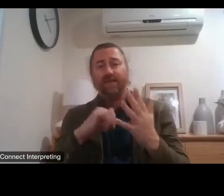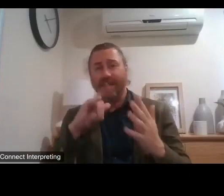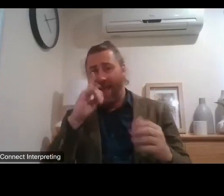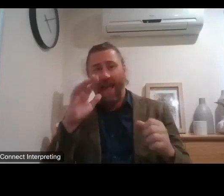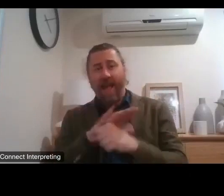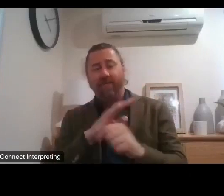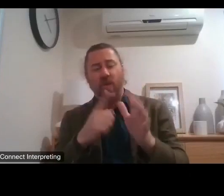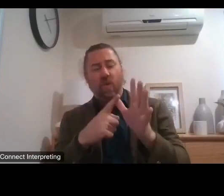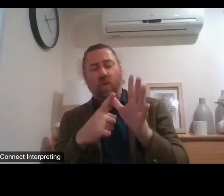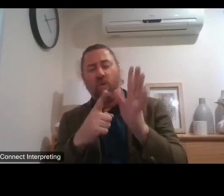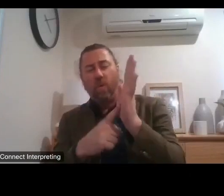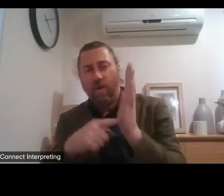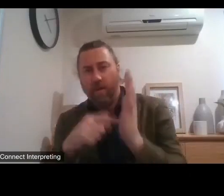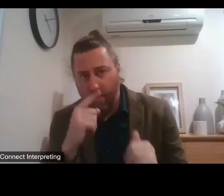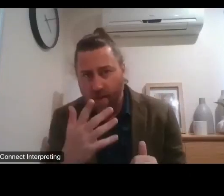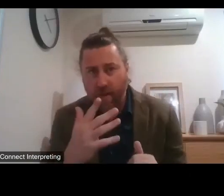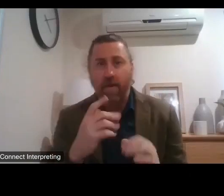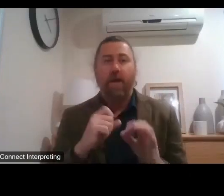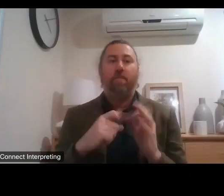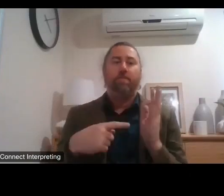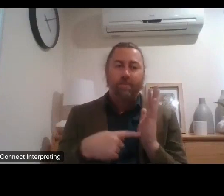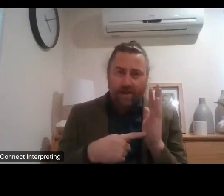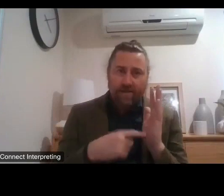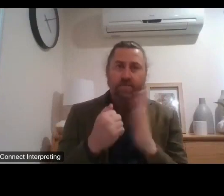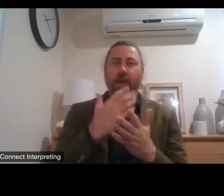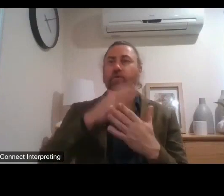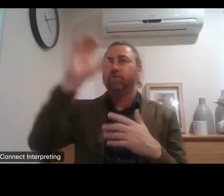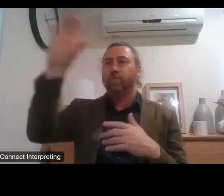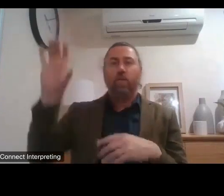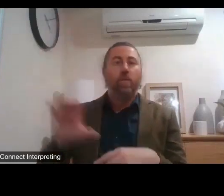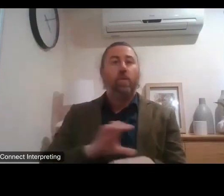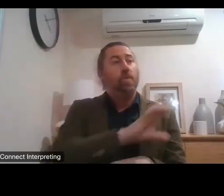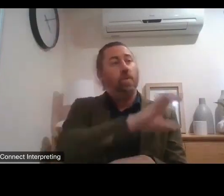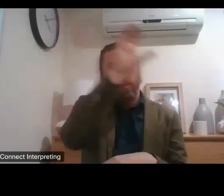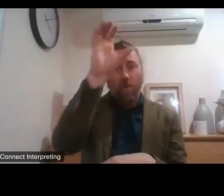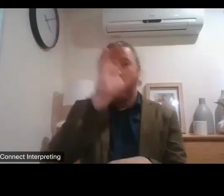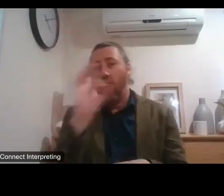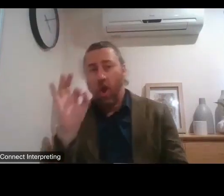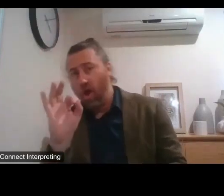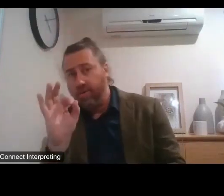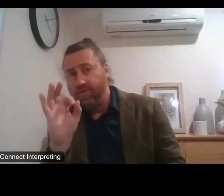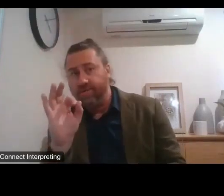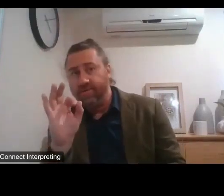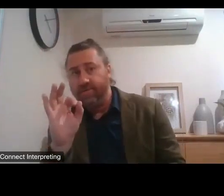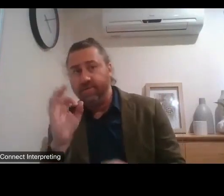but we need to make sure that states and territories don't skimp on their